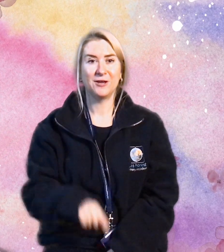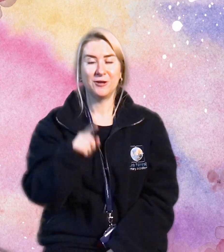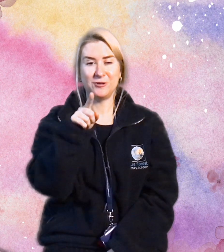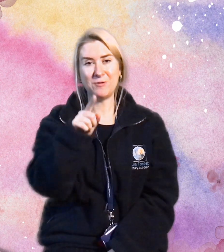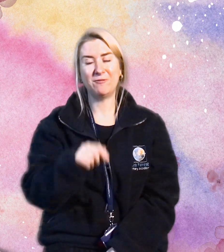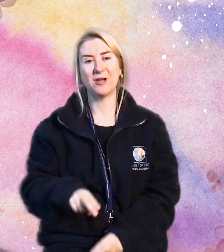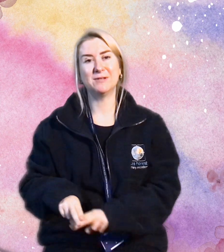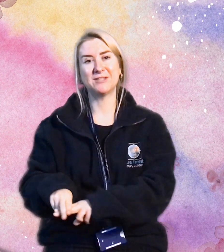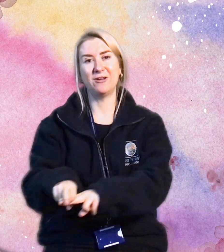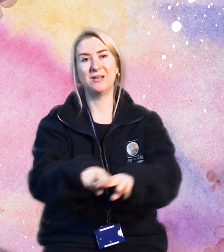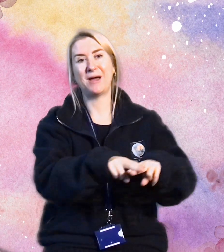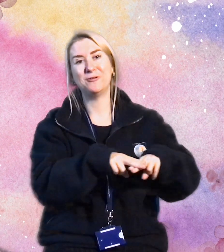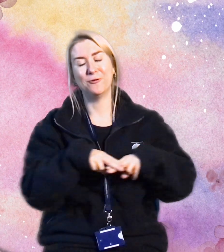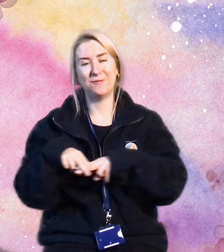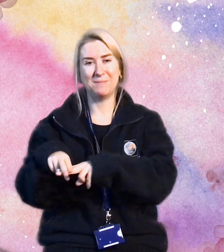You have a go at signing about your family.